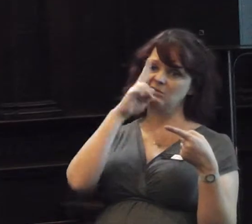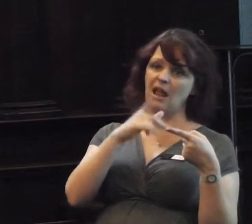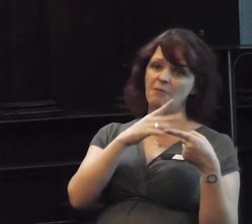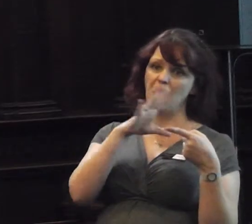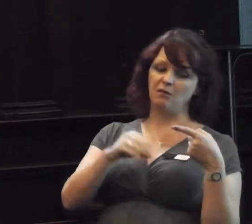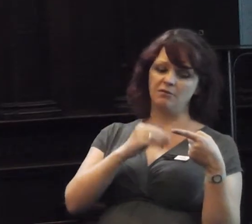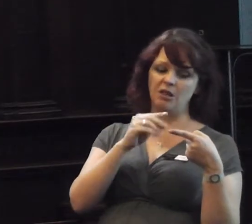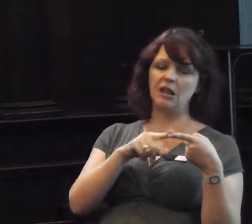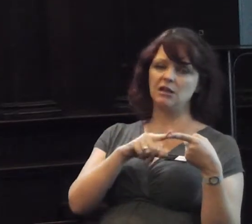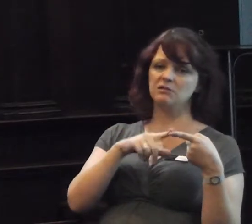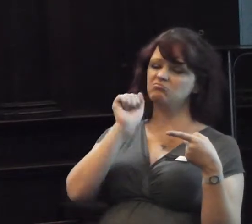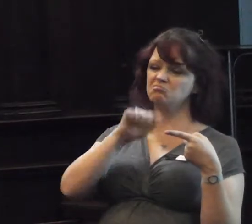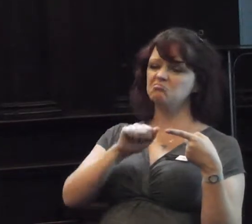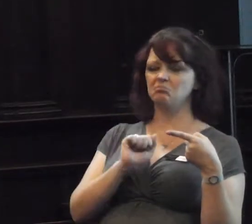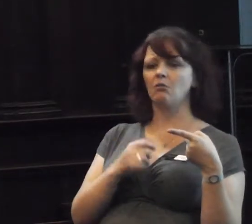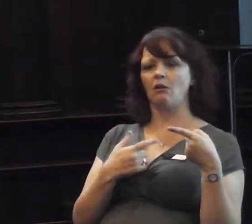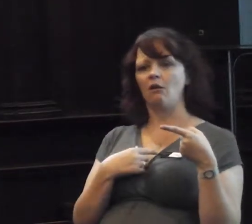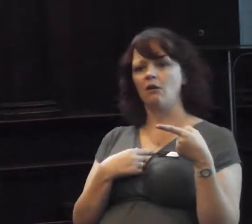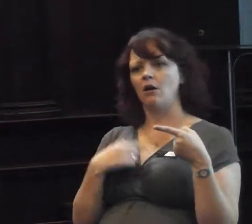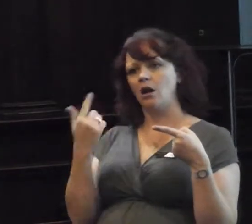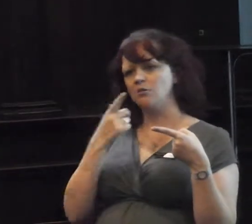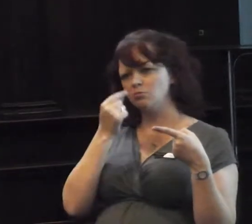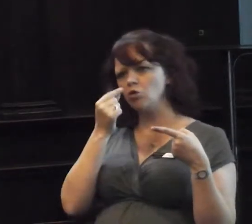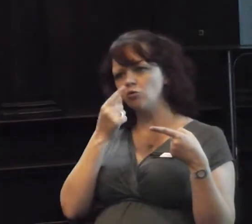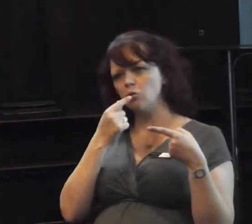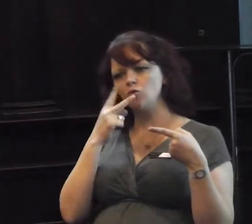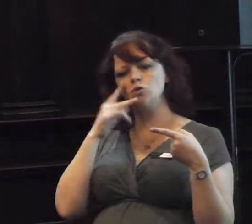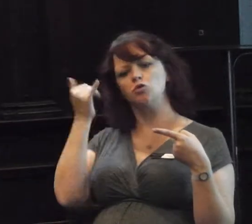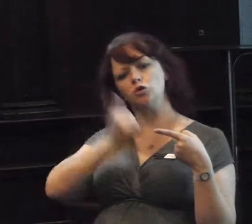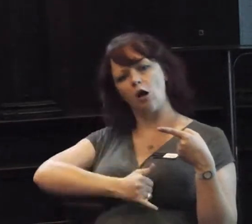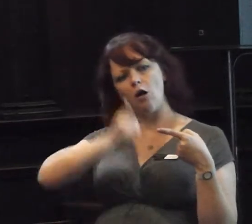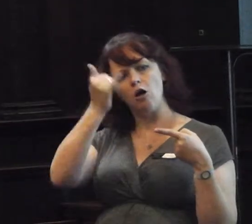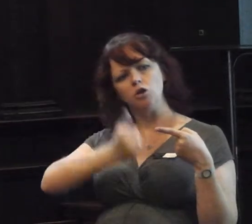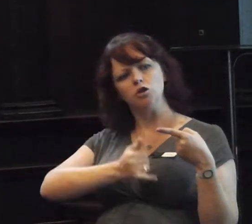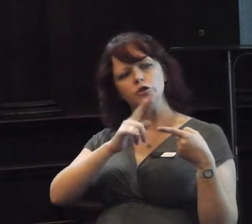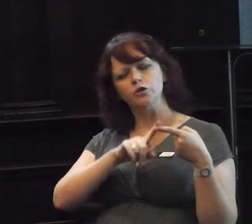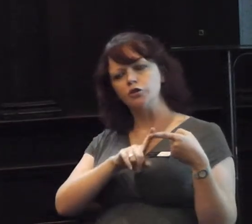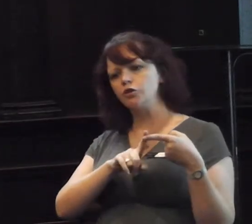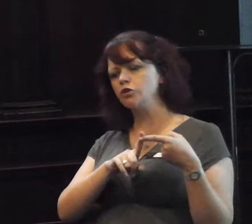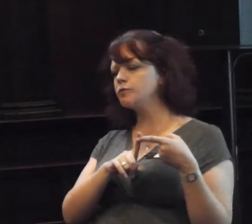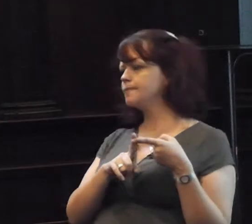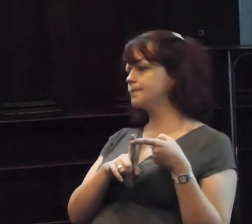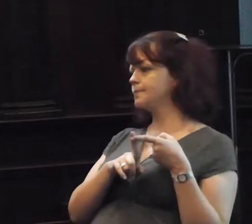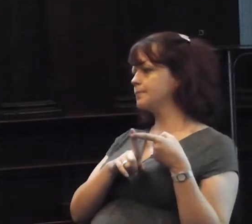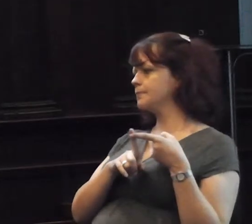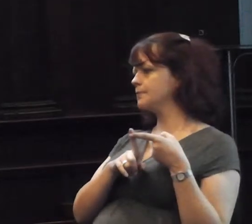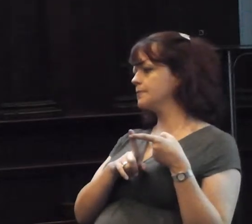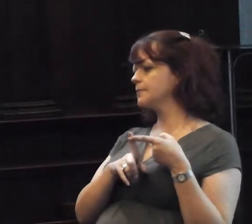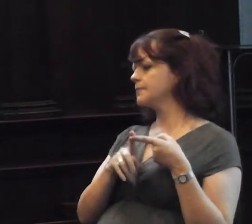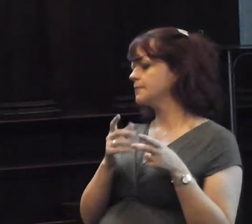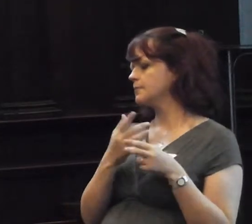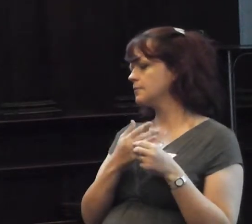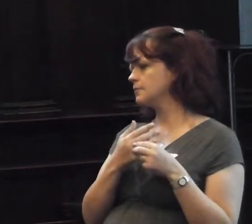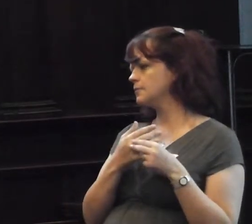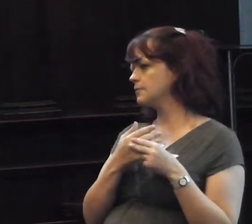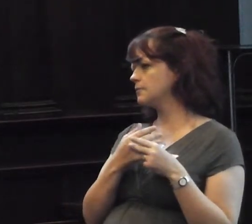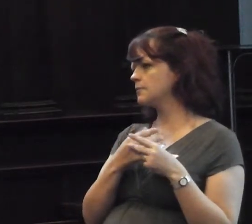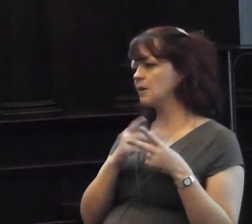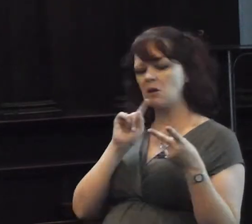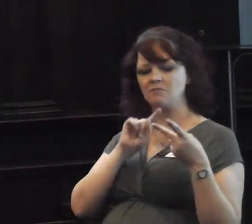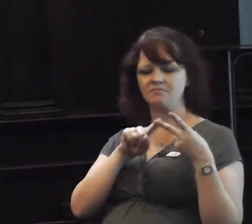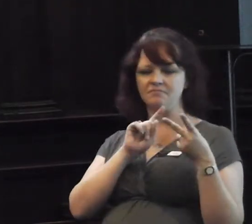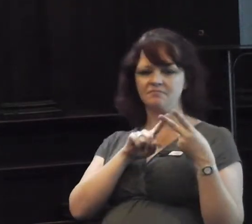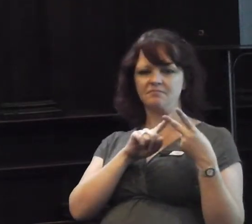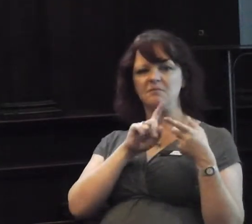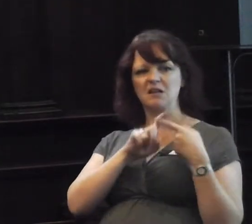to say, it all depends, you know, what his demeanor is, and what he's said, in relation to that. I want to put the scenario